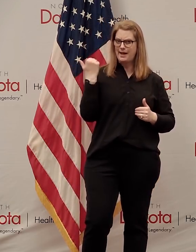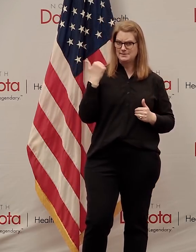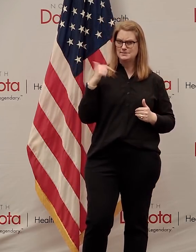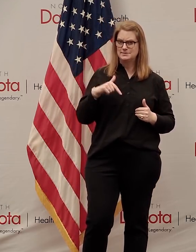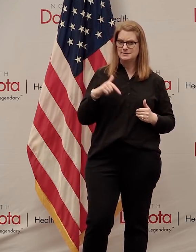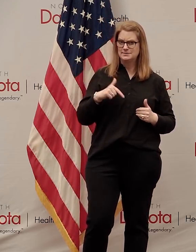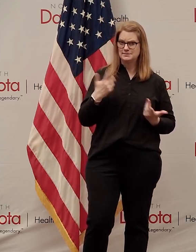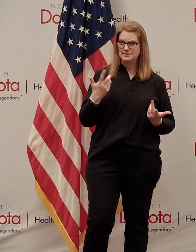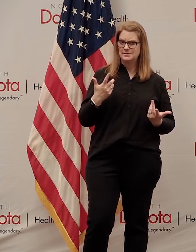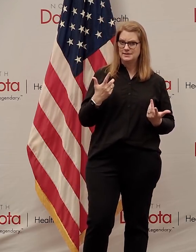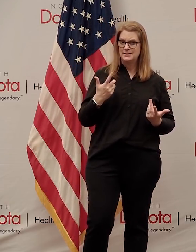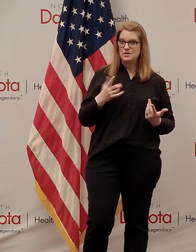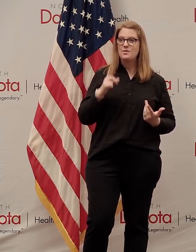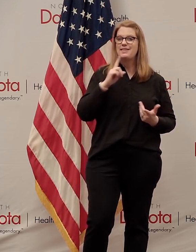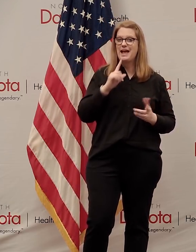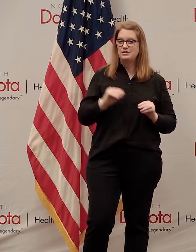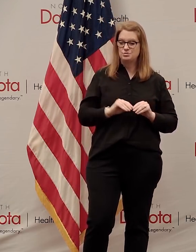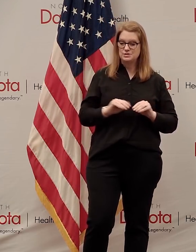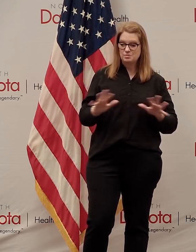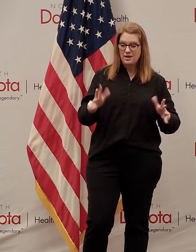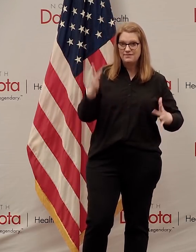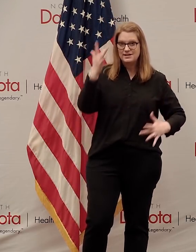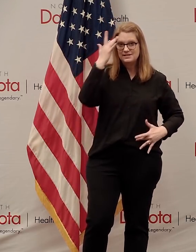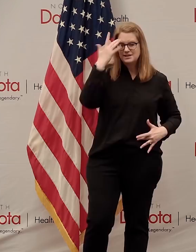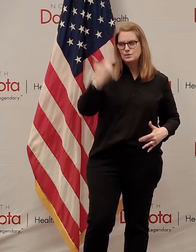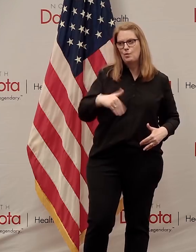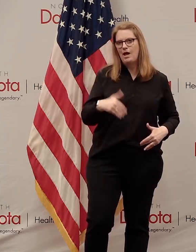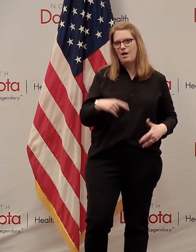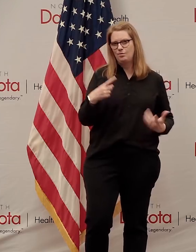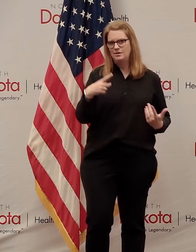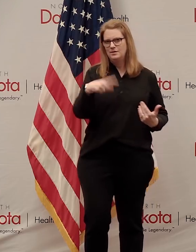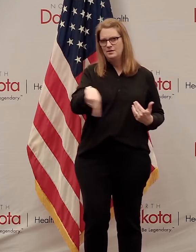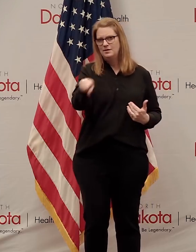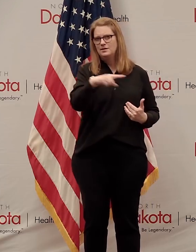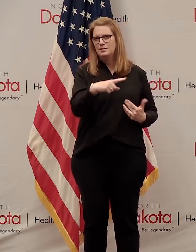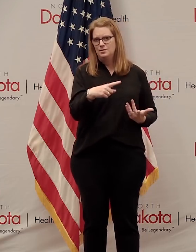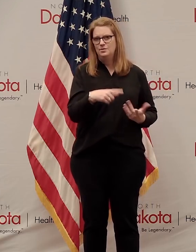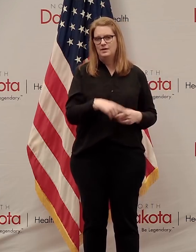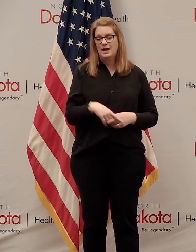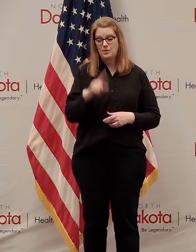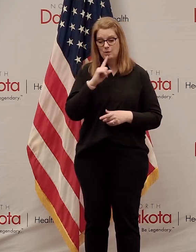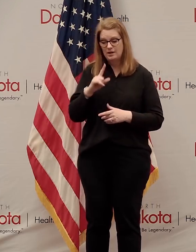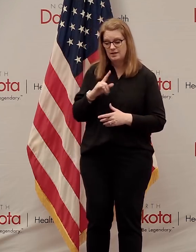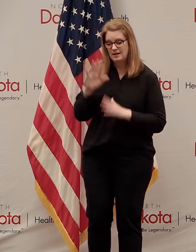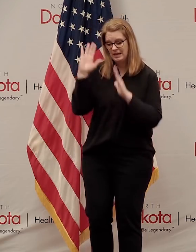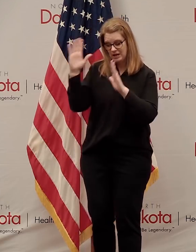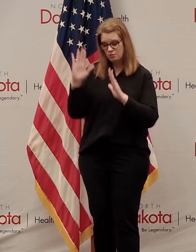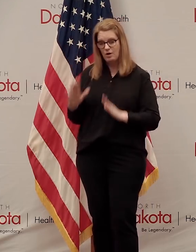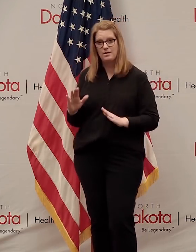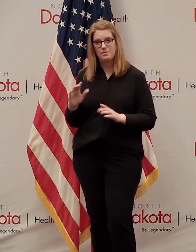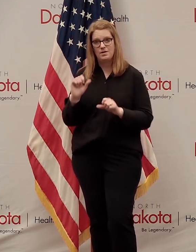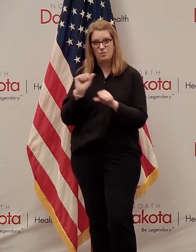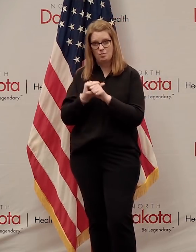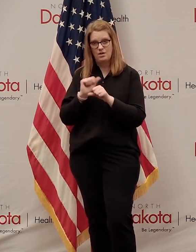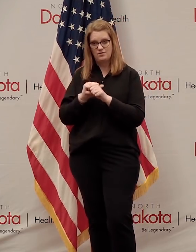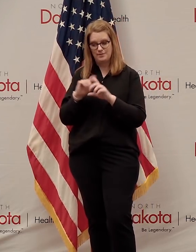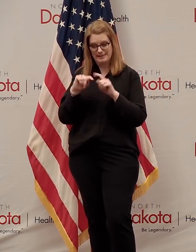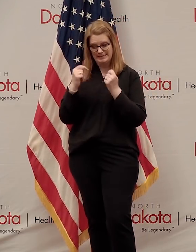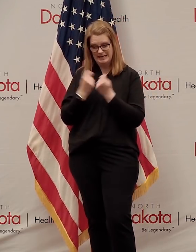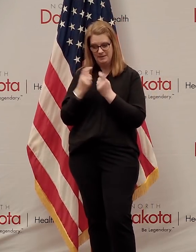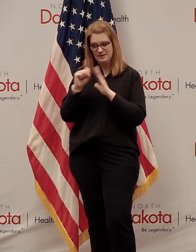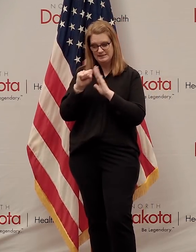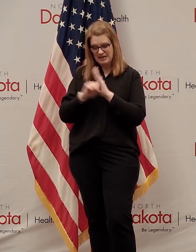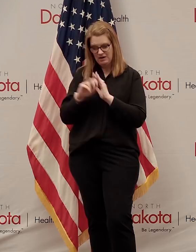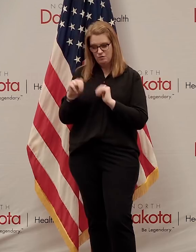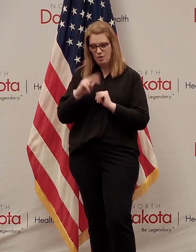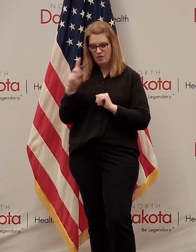actual spread of the disease. And we wouldn't be in this position without the incredible work of the team from the state of North Dakota who's put